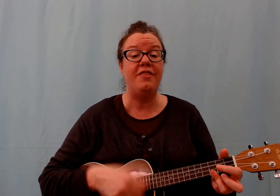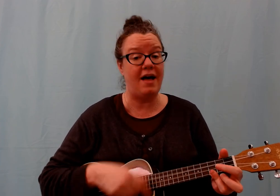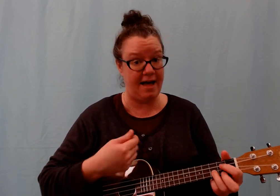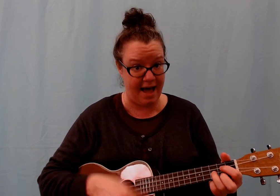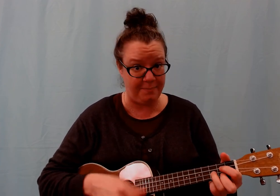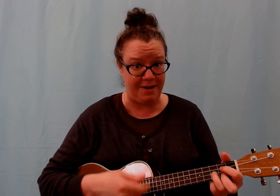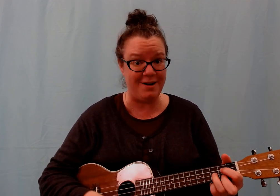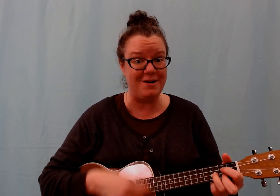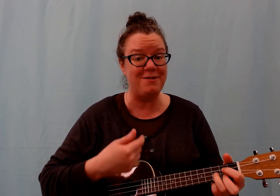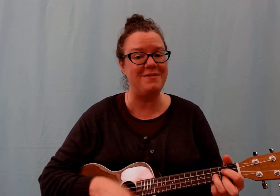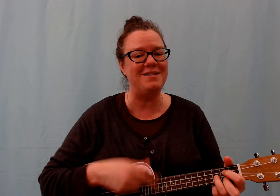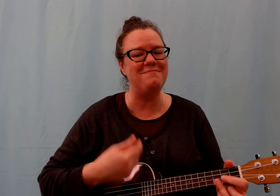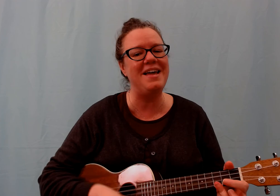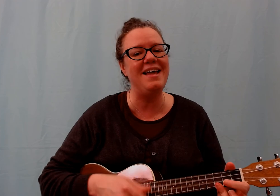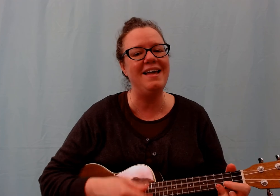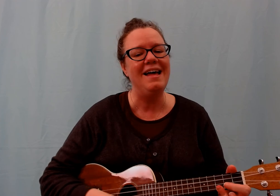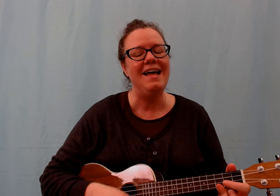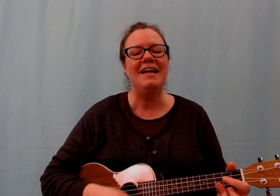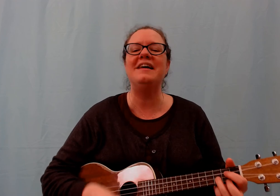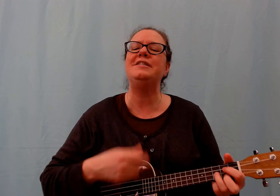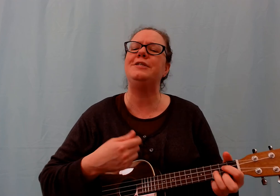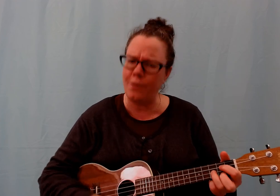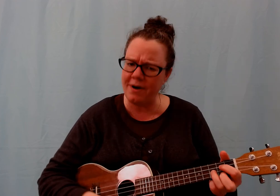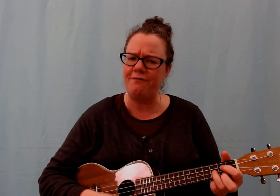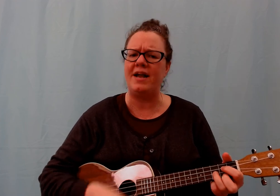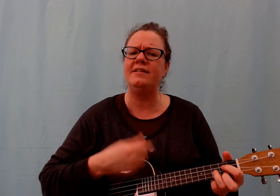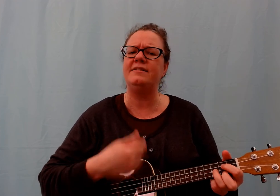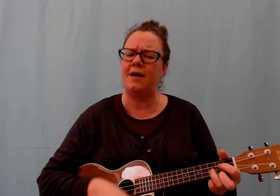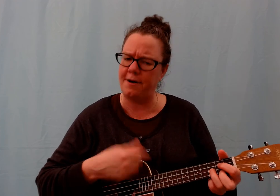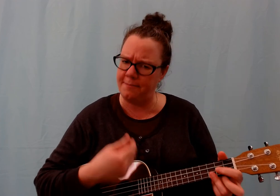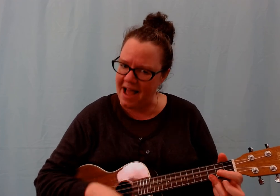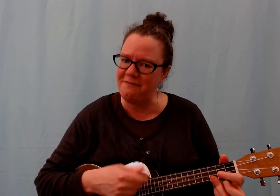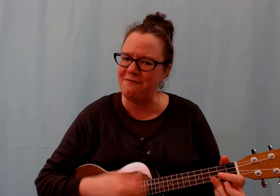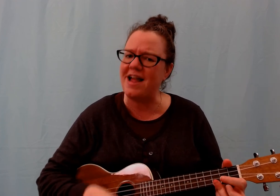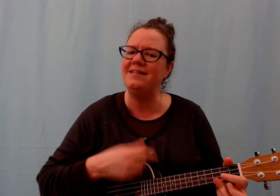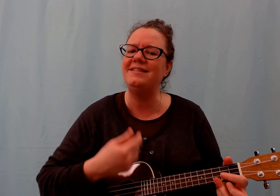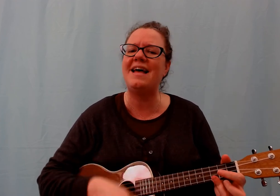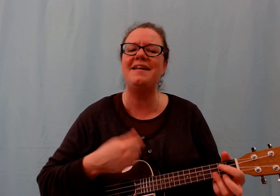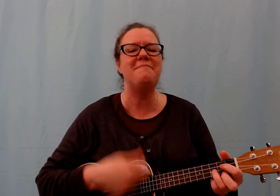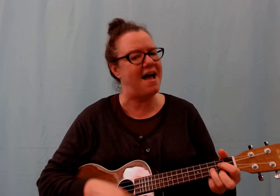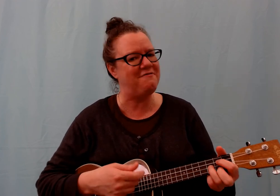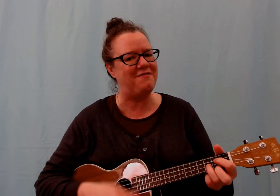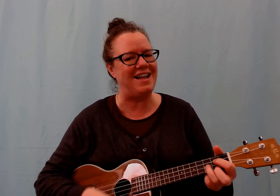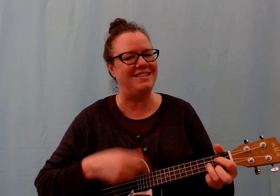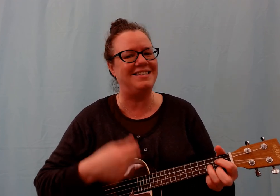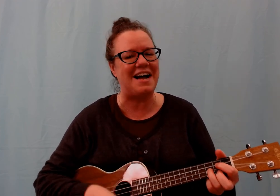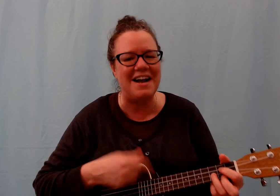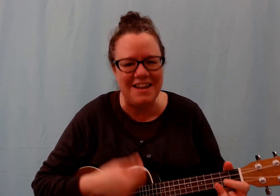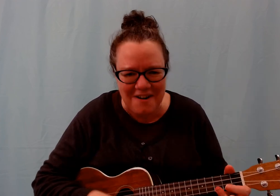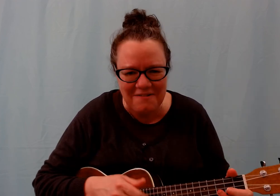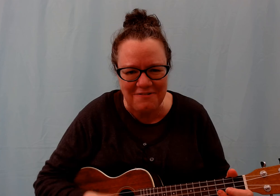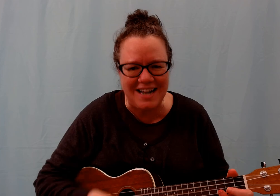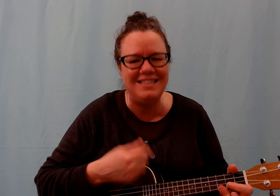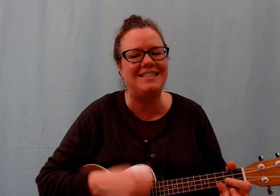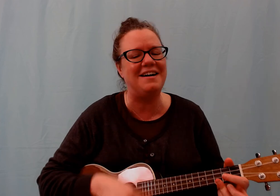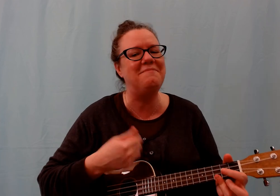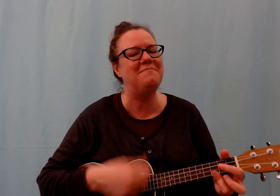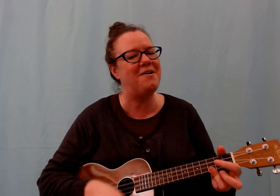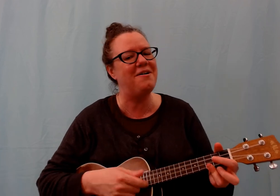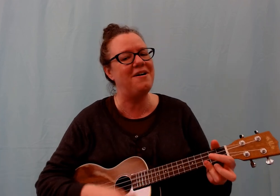the happier we'll be. Cause your friends are my friends, and my friends are your friends. The more